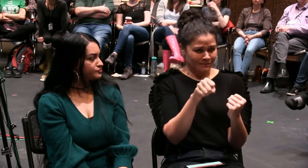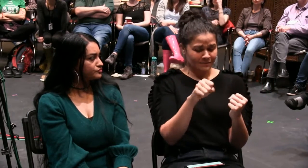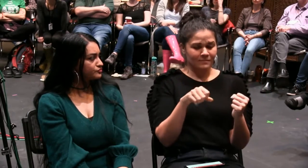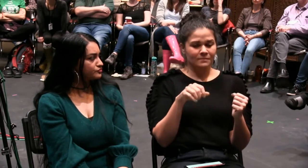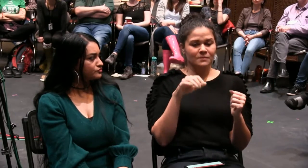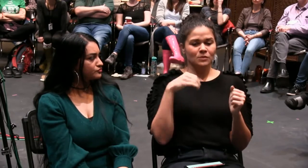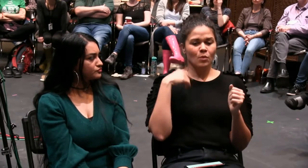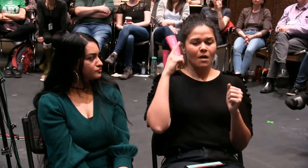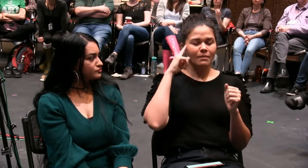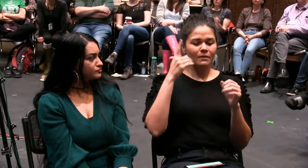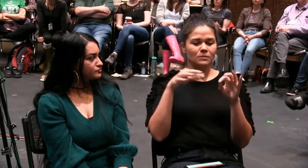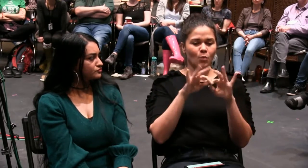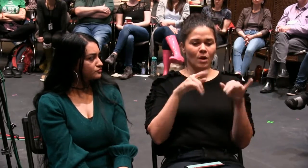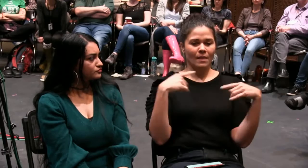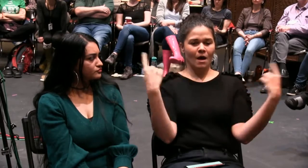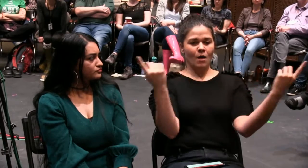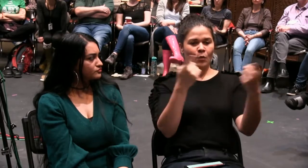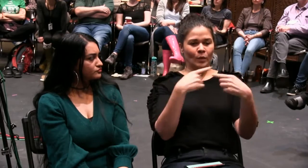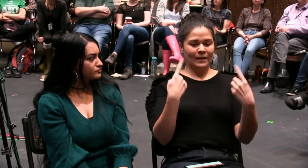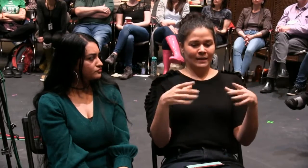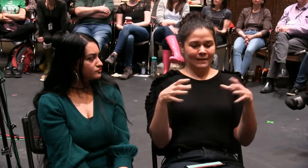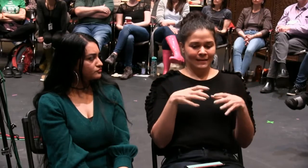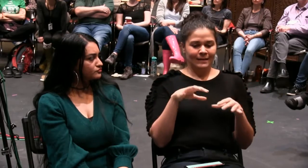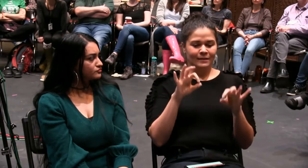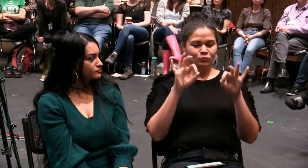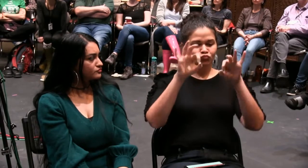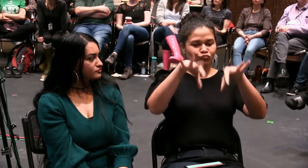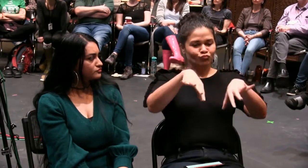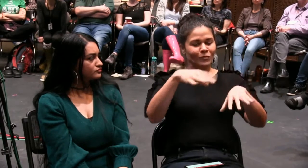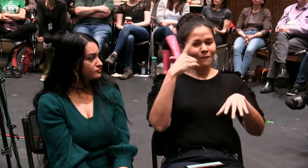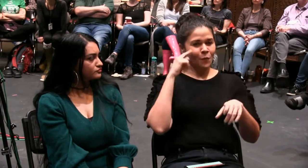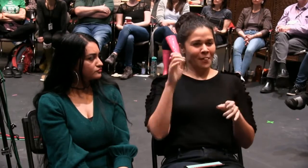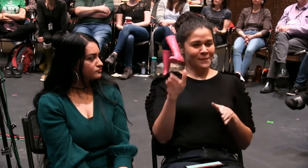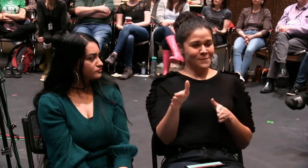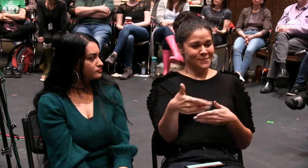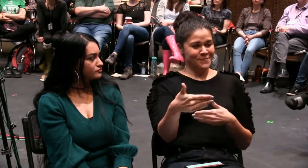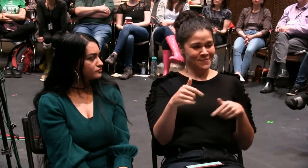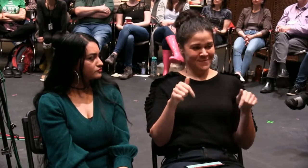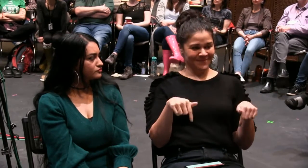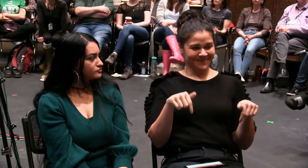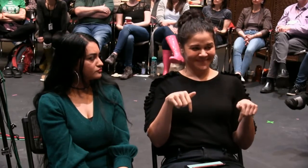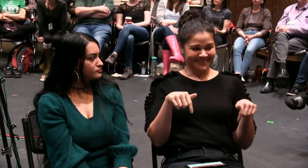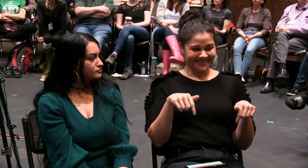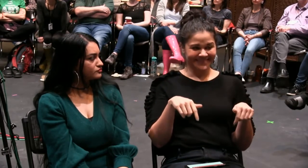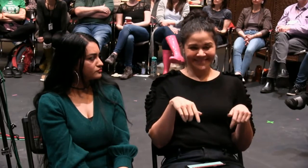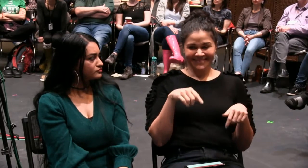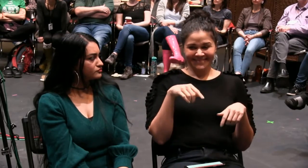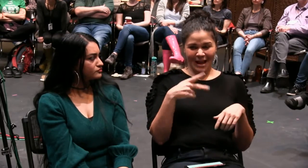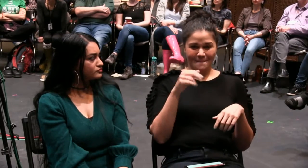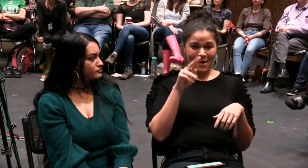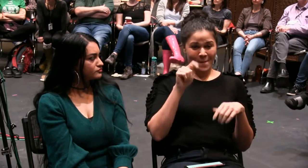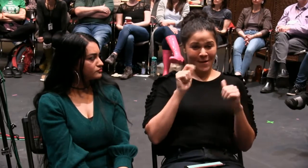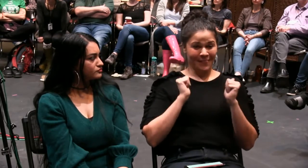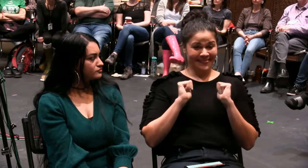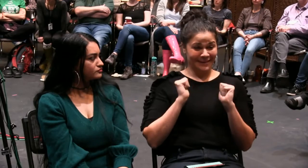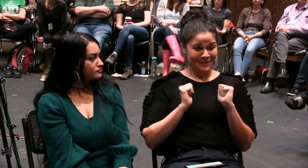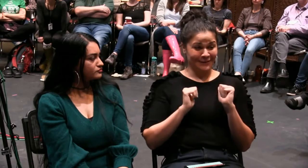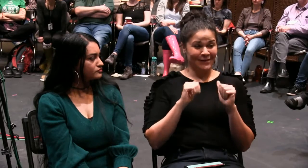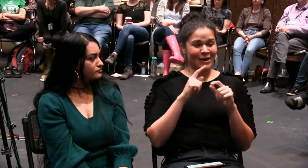many threads woven together become strong. And that's, I think, what we're doing in this room,